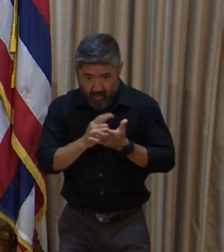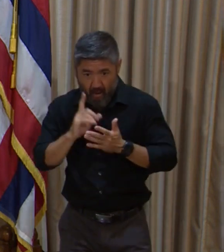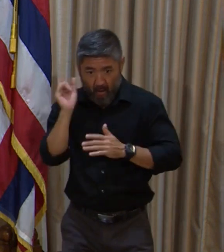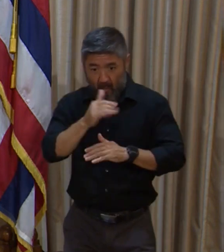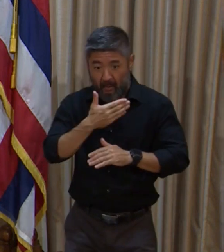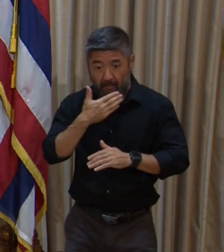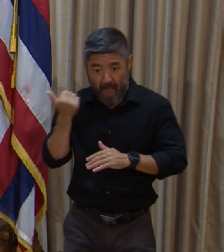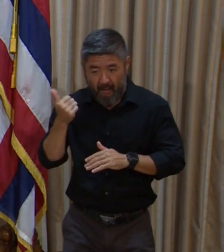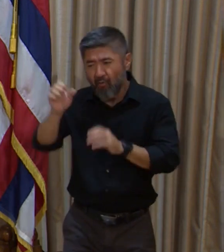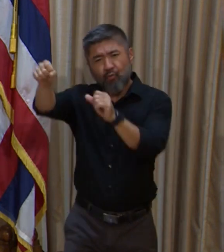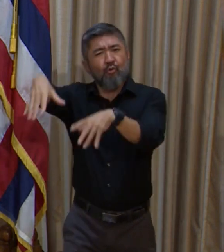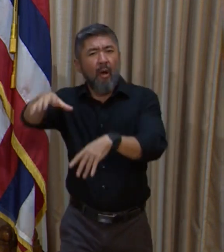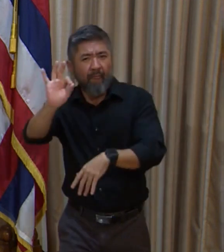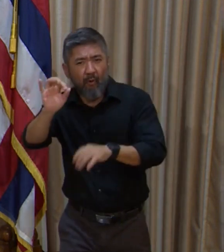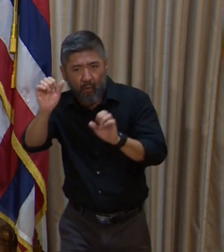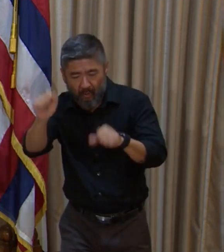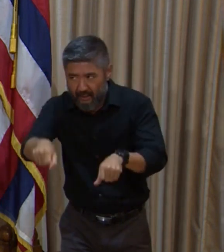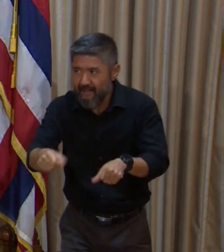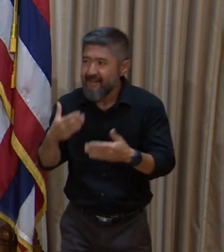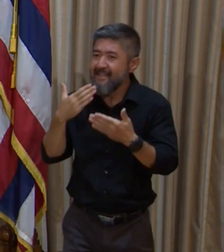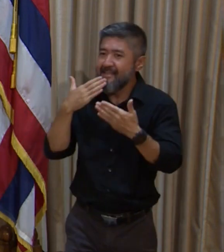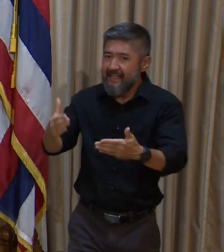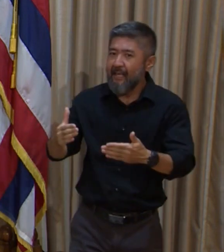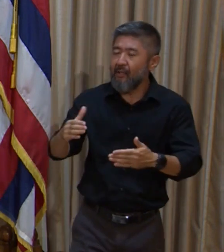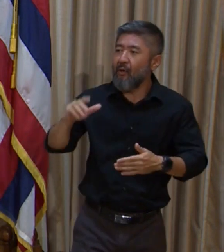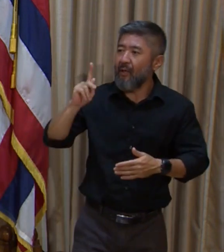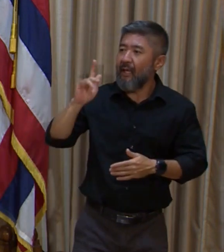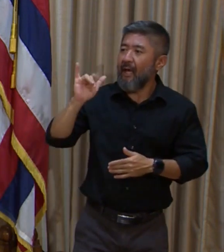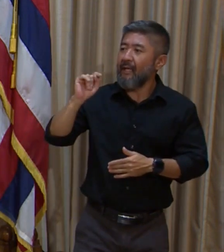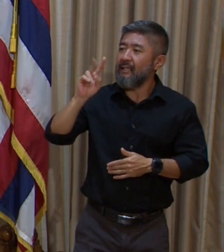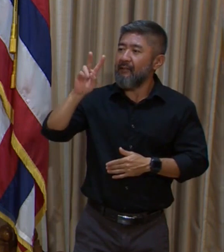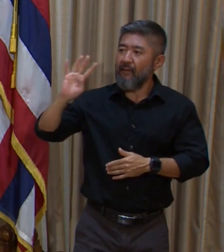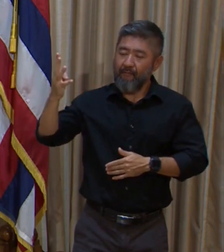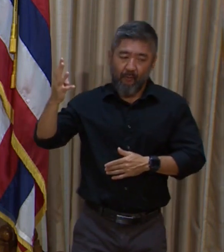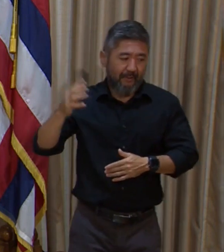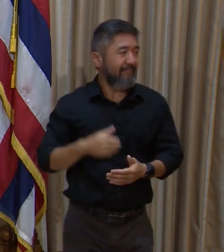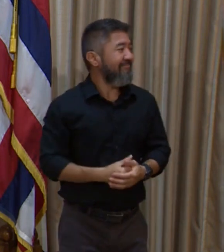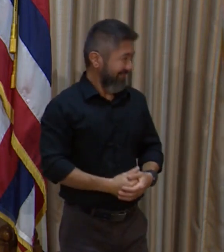government. Thank you, Governor. see Tom George, KITV4. Tom?